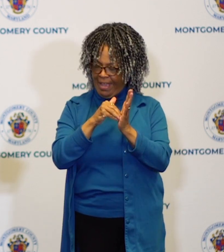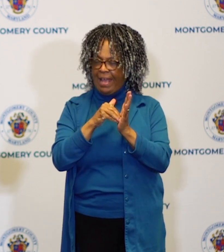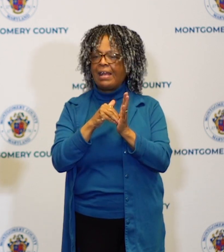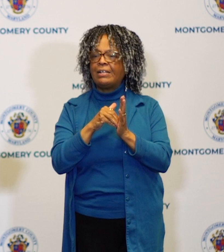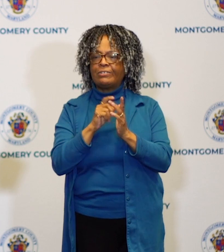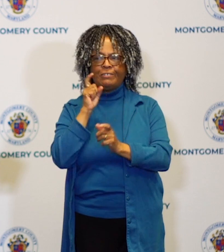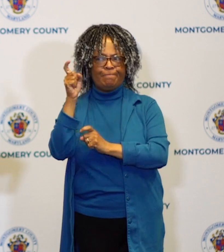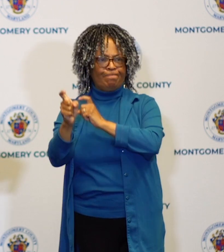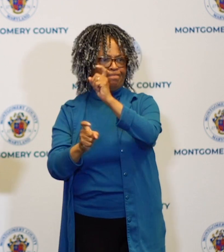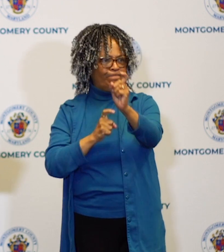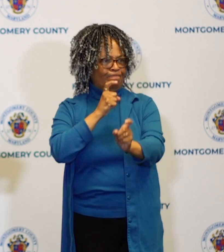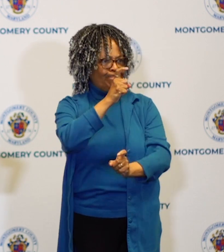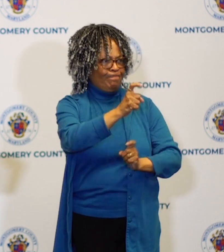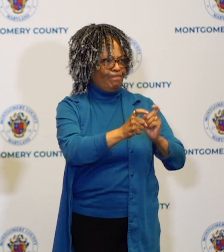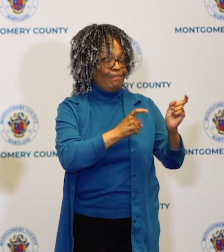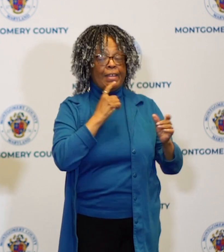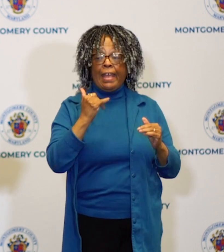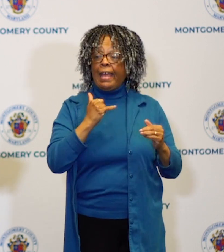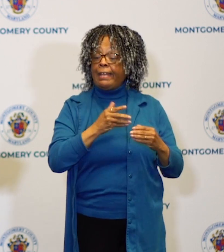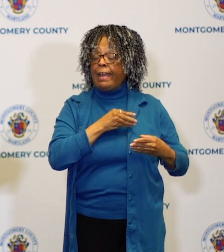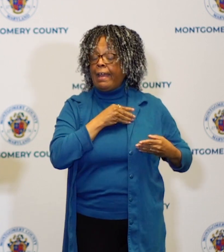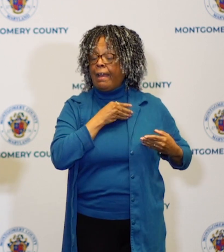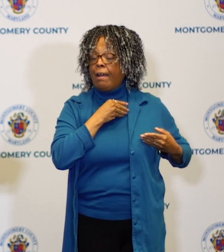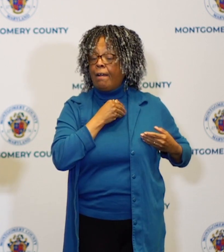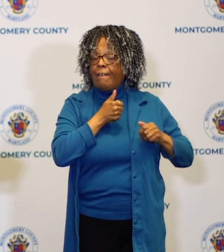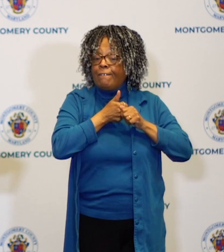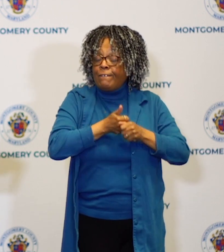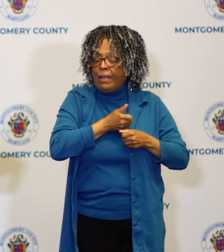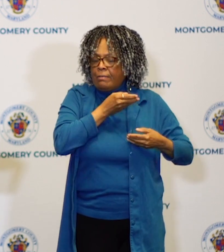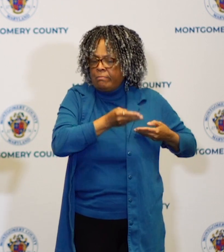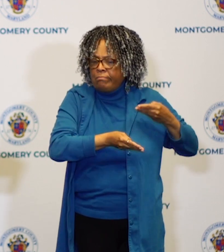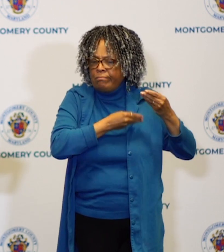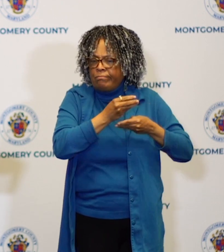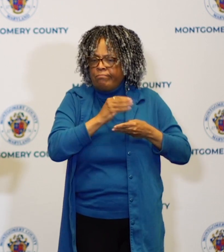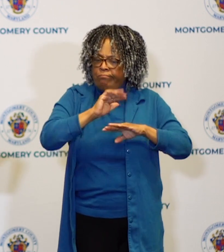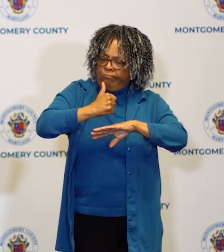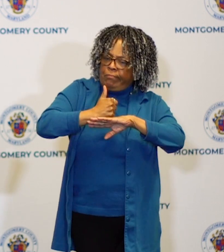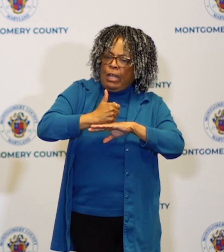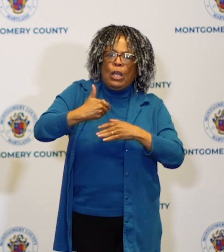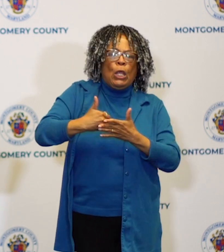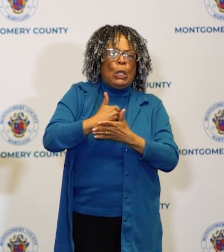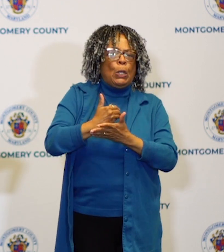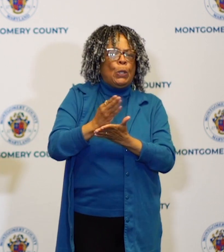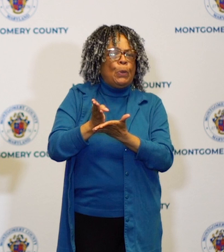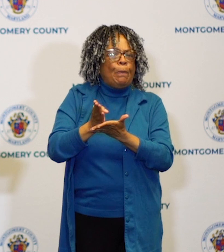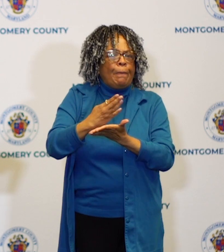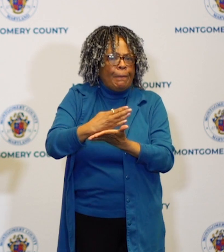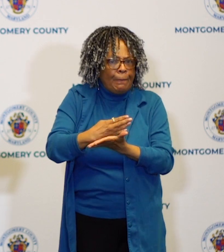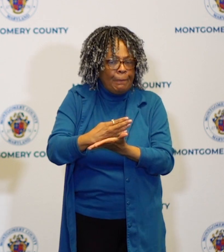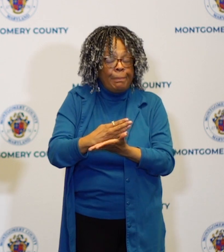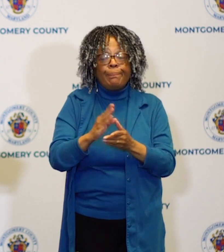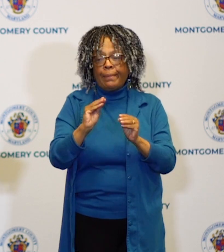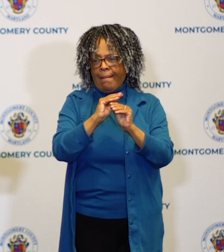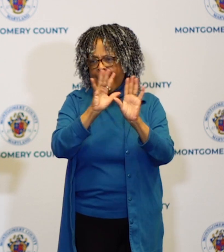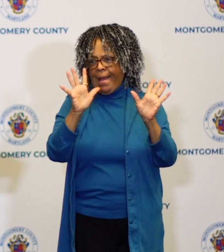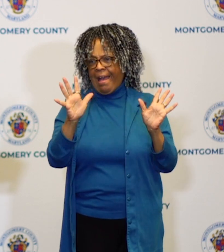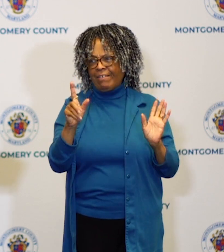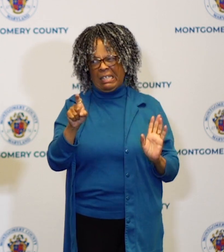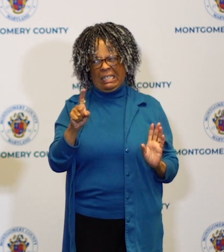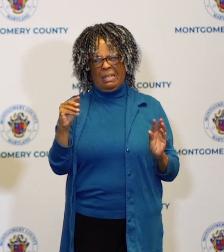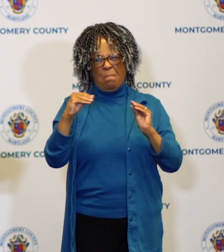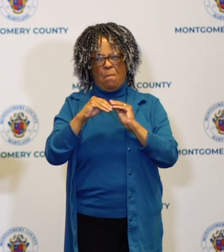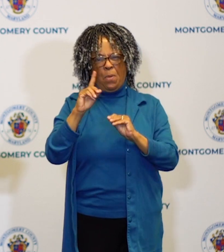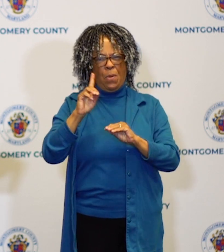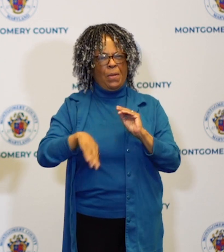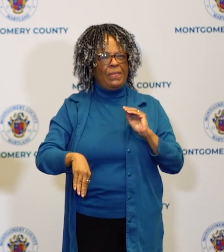grantees we're in the process of putting together a new budget and obviously the needs are greater than eight hundred thousand